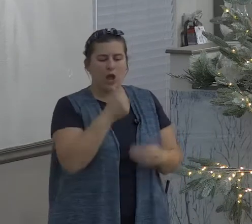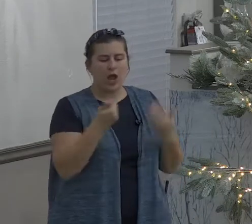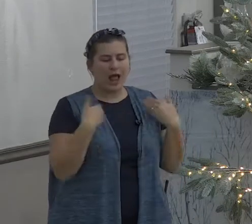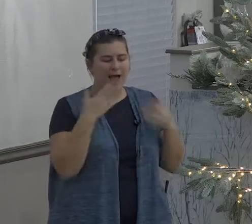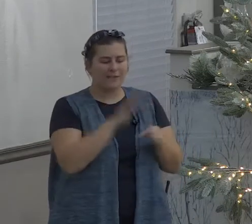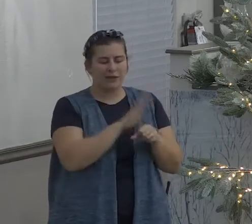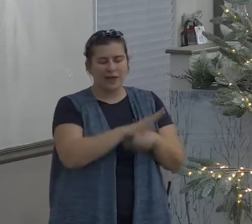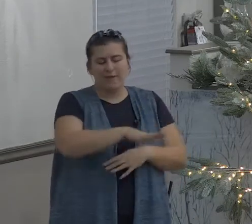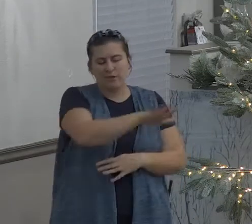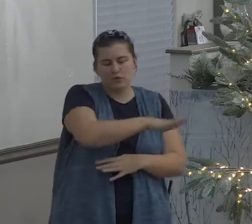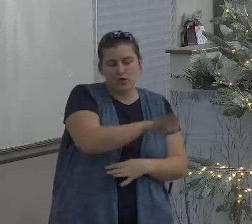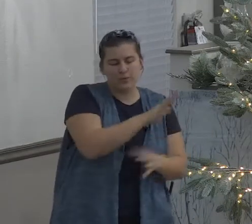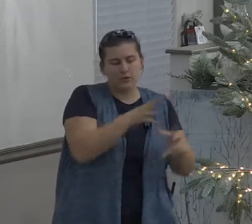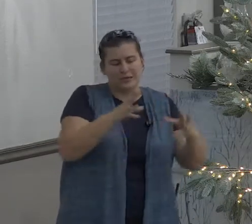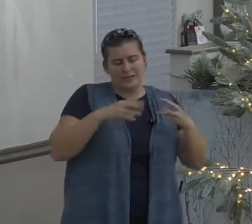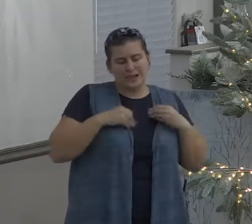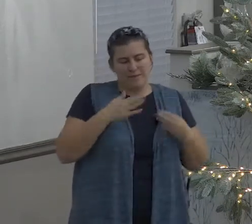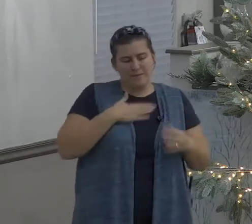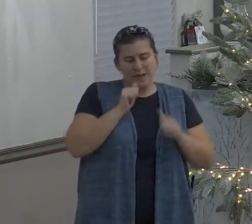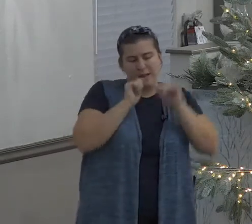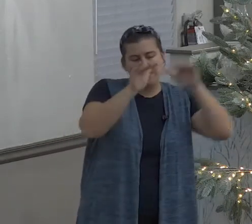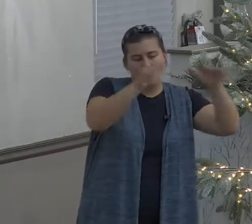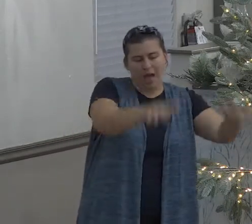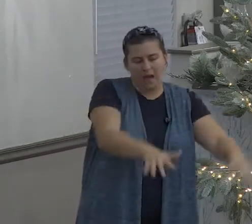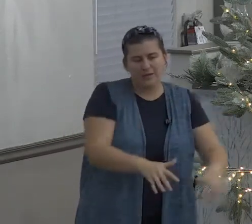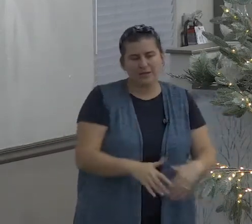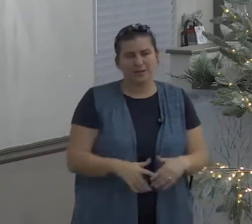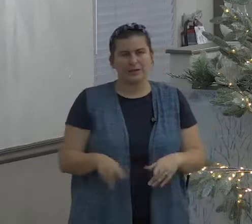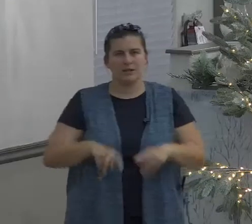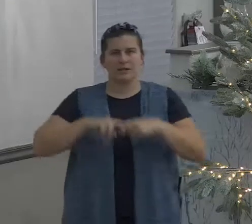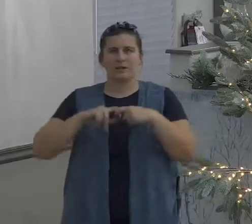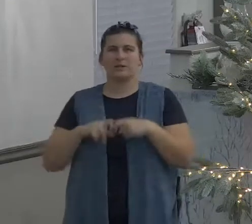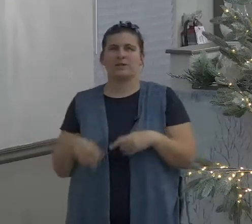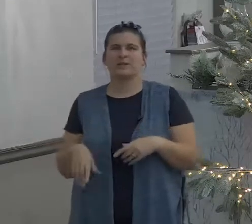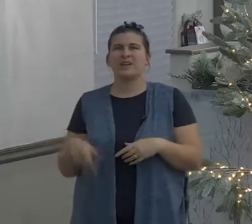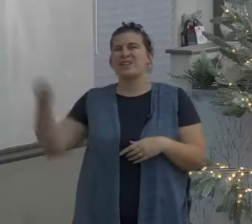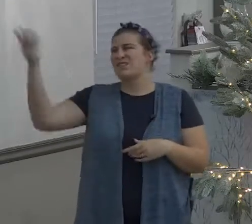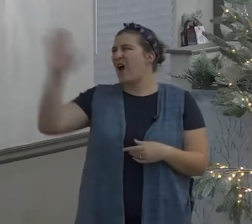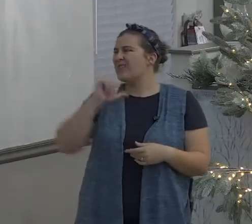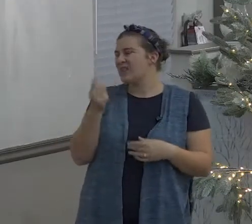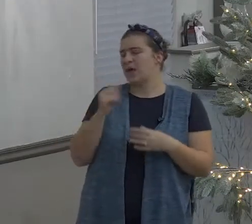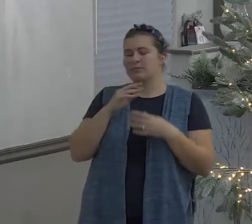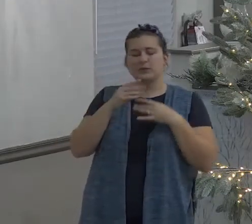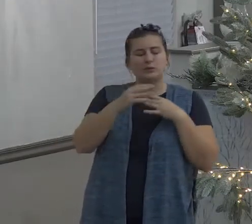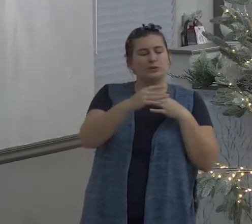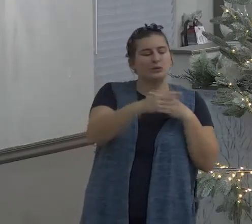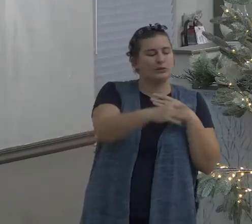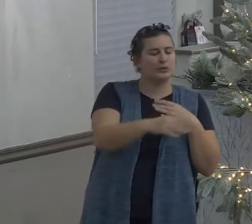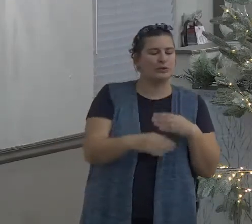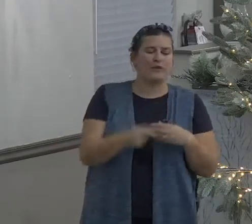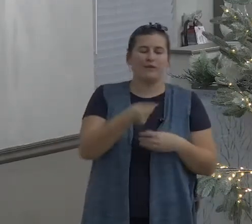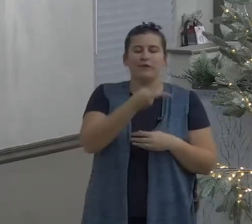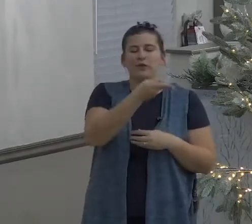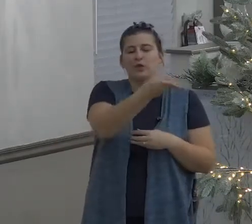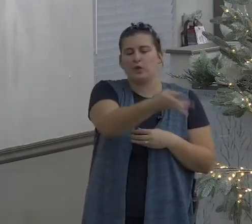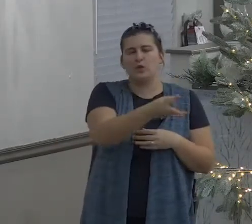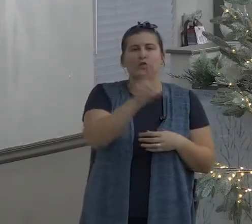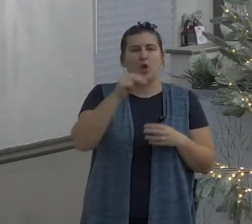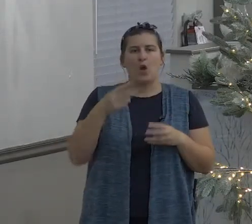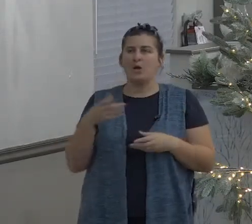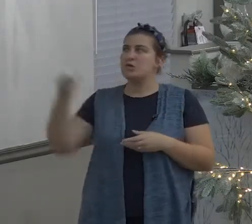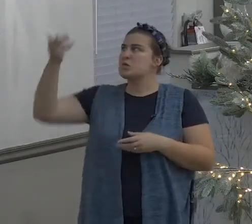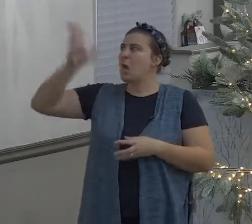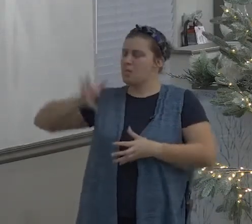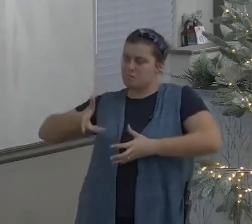not open you the windows of heaven and pour you out a blessing that there shall not be room